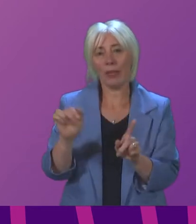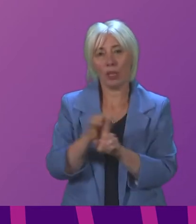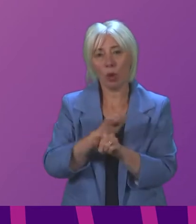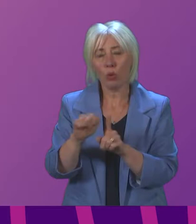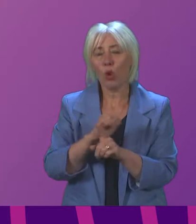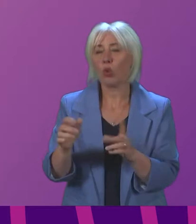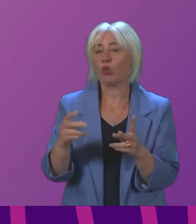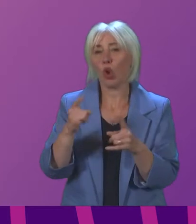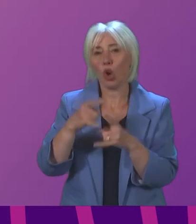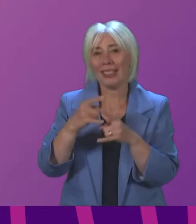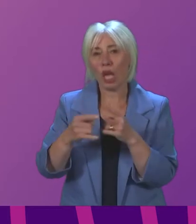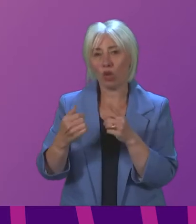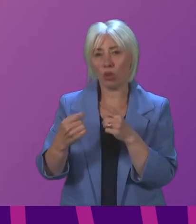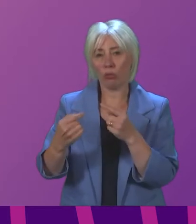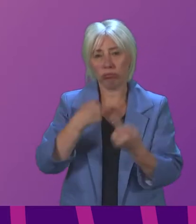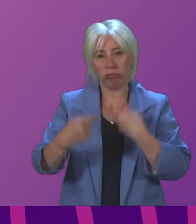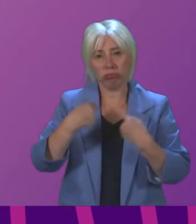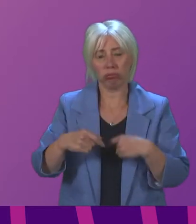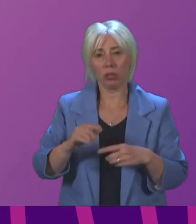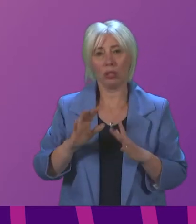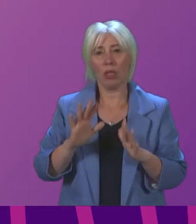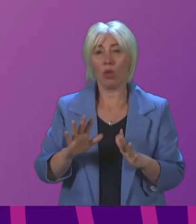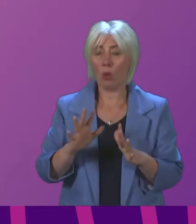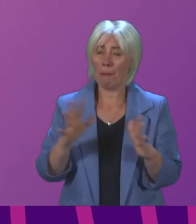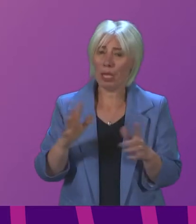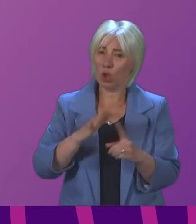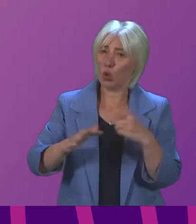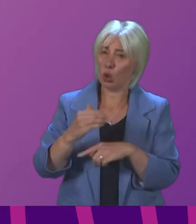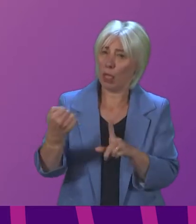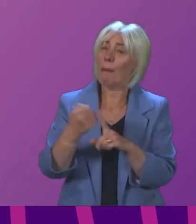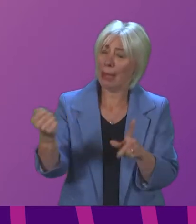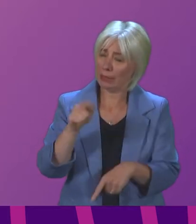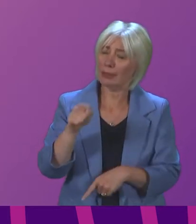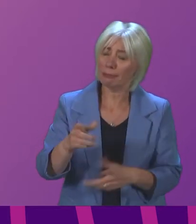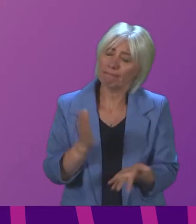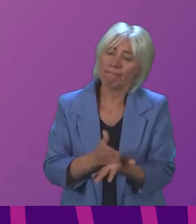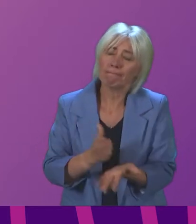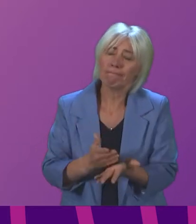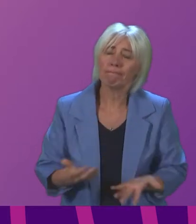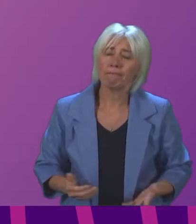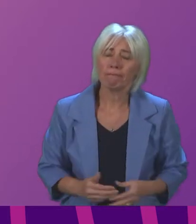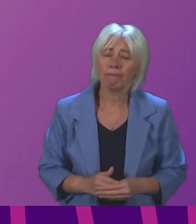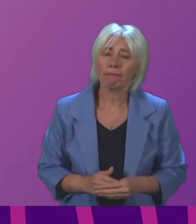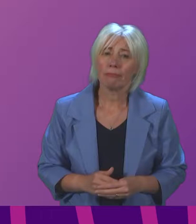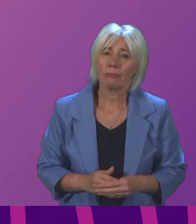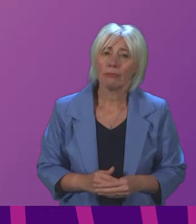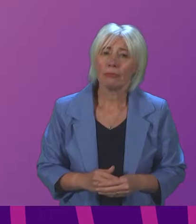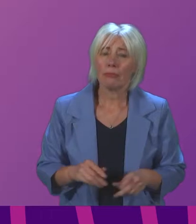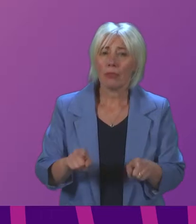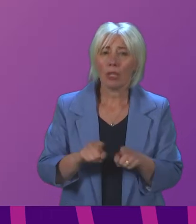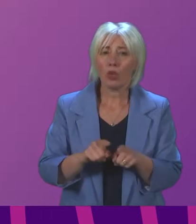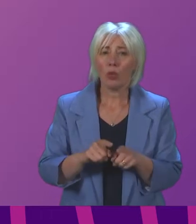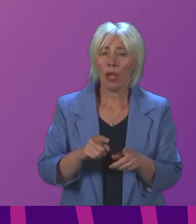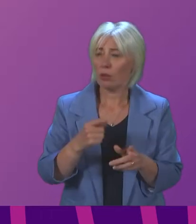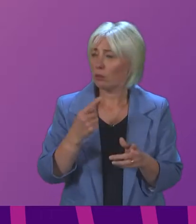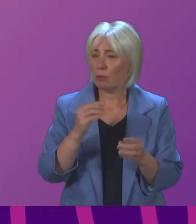sexual offences and clearly there's a major social impact there and finally we talked a bit about what's happening